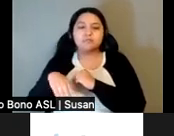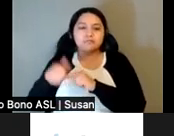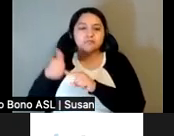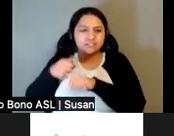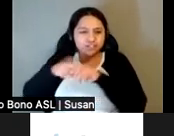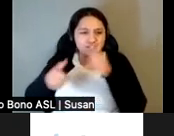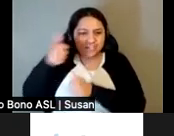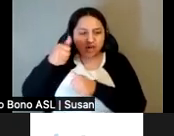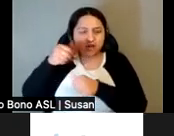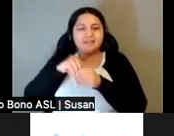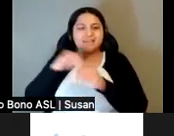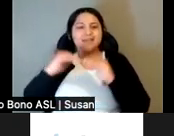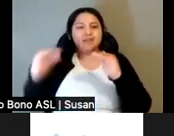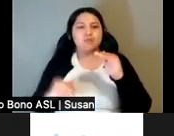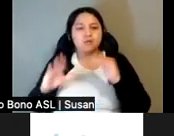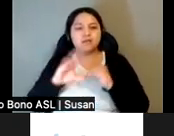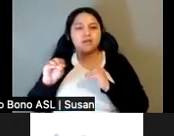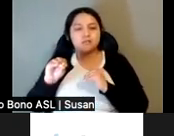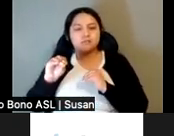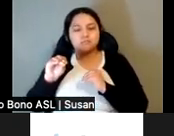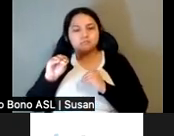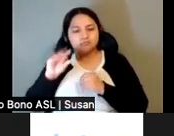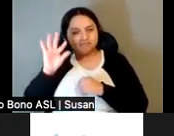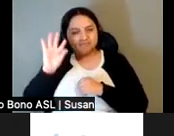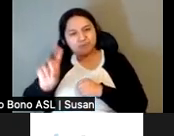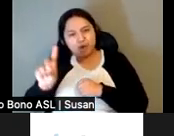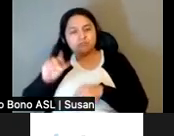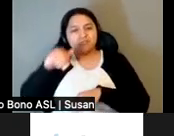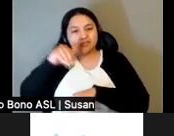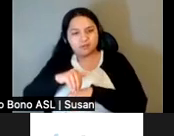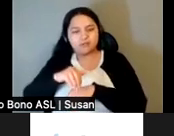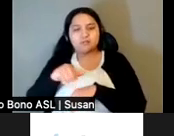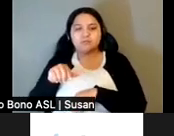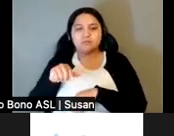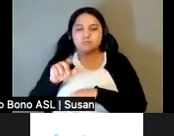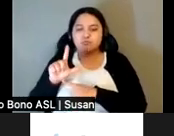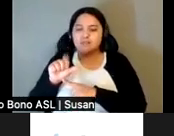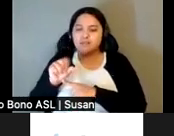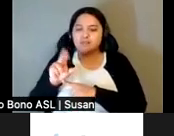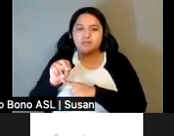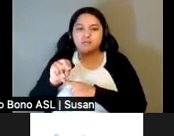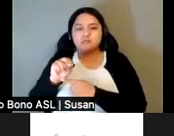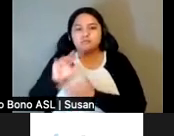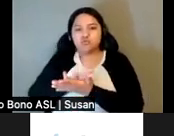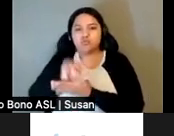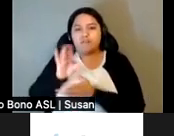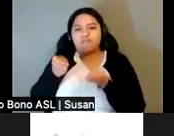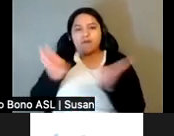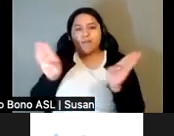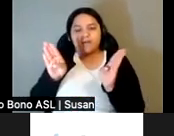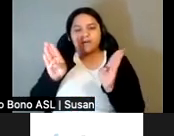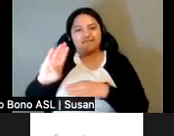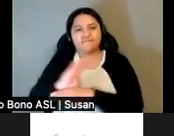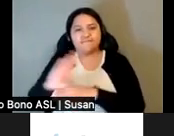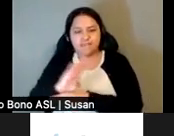Inequality and Democracy at the UCLA Luskin School of Public Affairs. And Abdu-Malik Simone